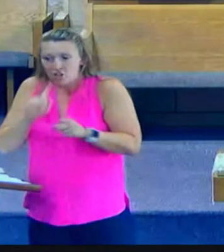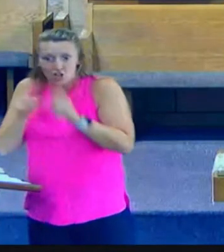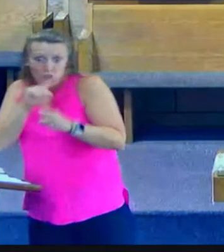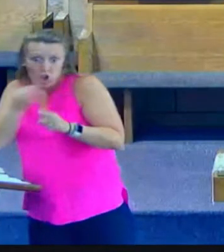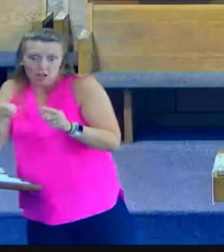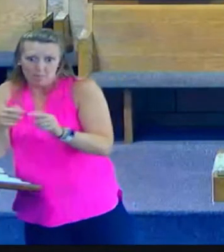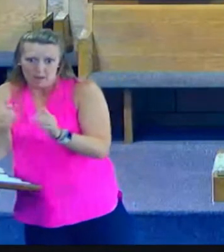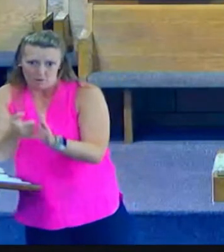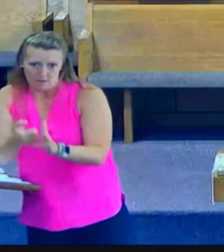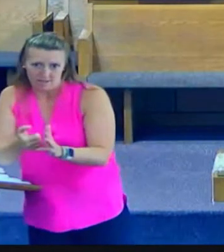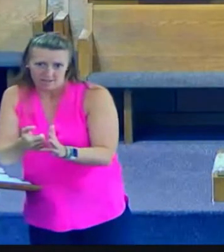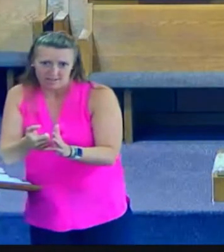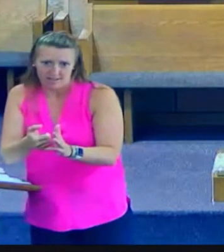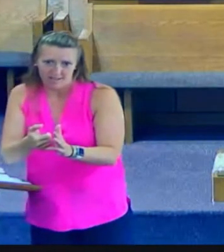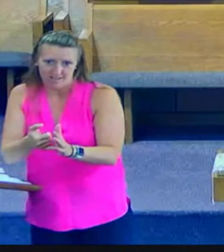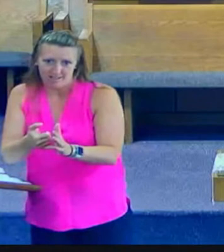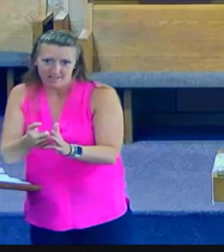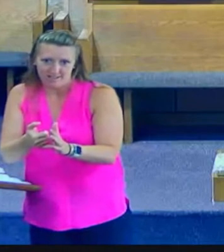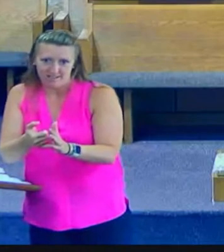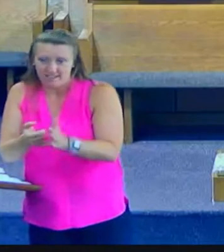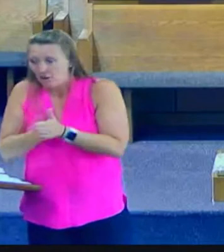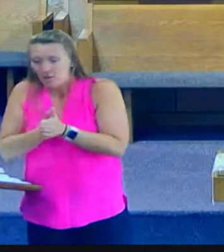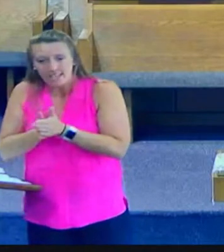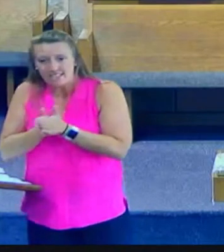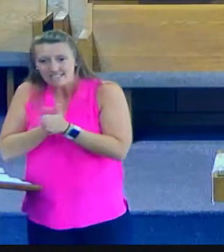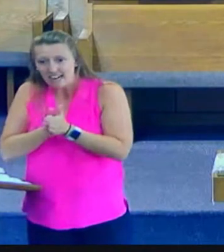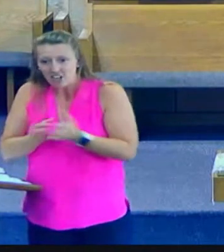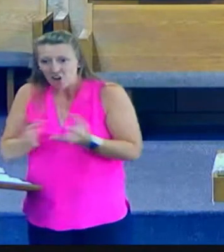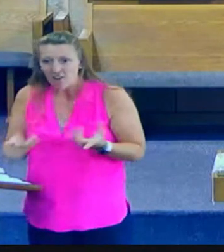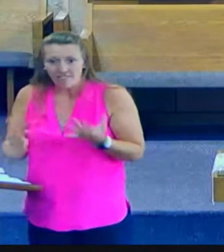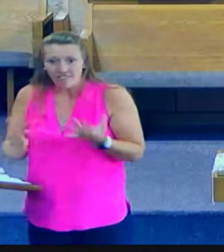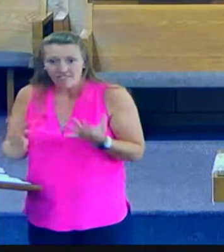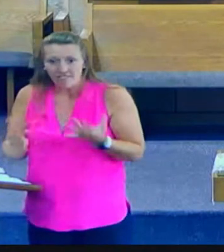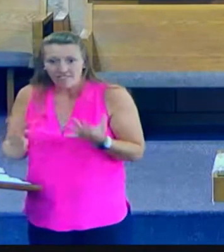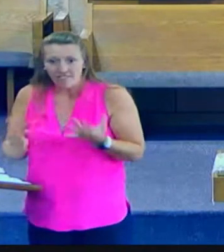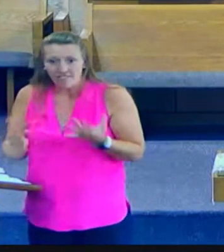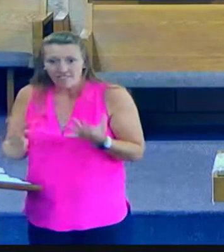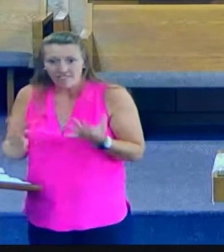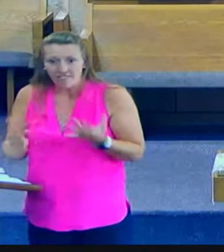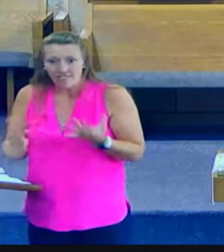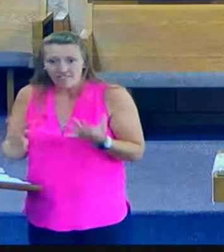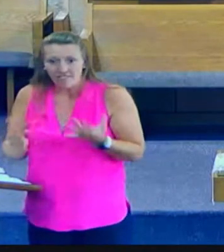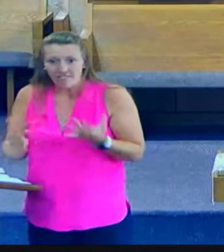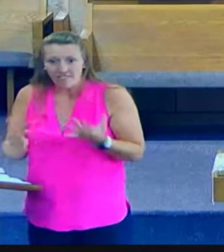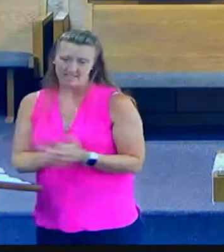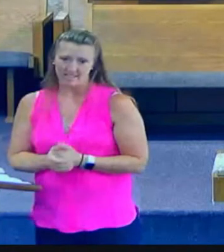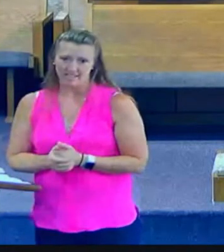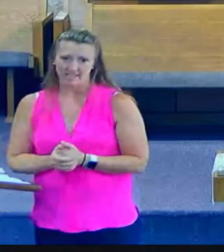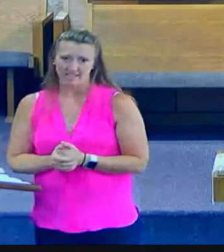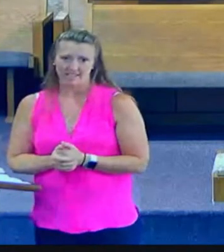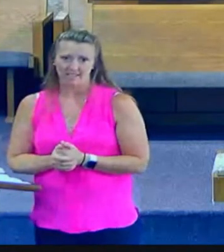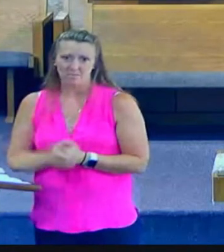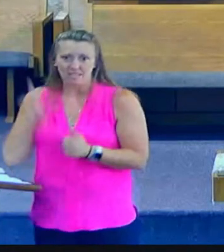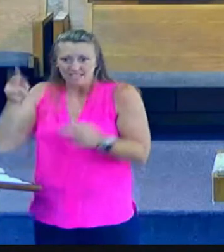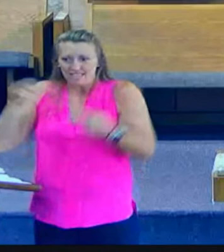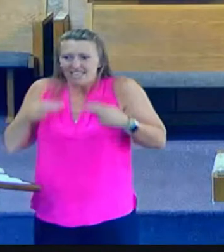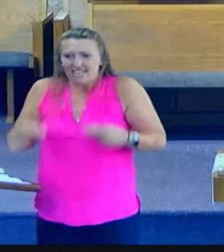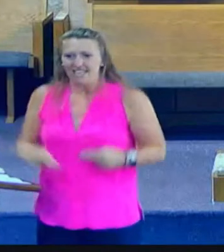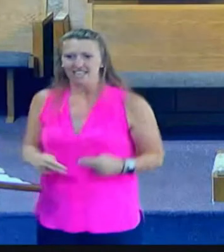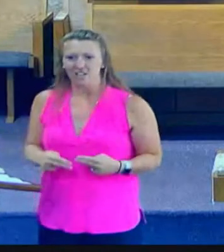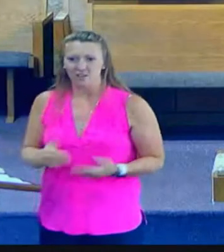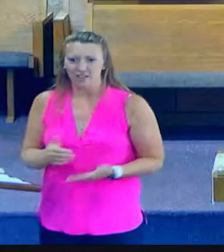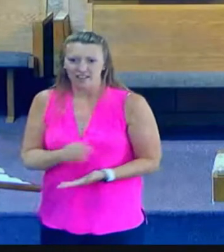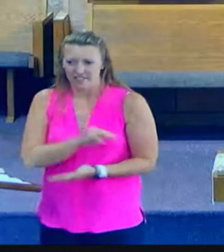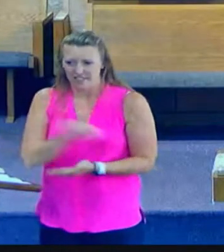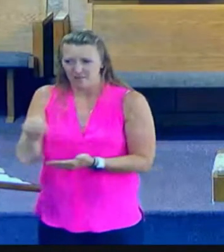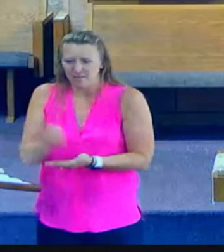seen heard themselves some will be like the Samaritan woman heavy laden with the burdens of this